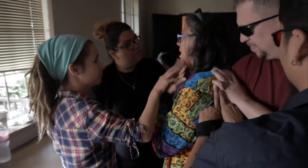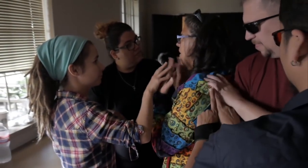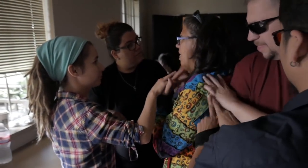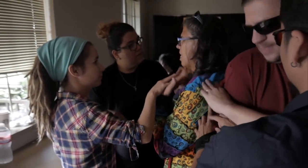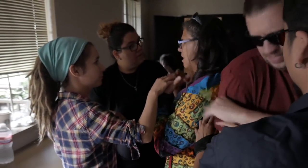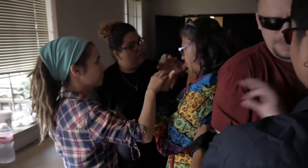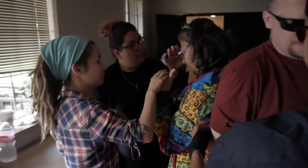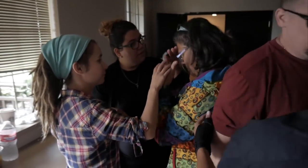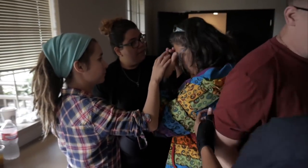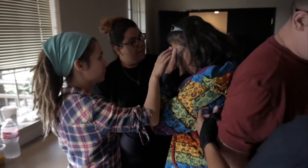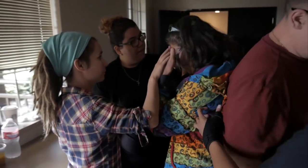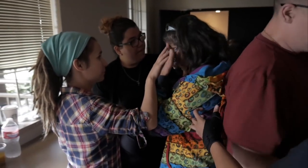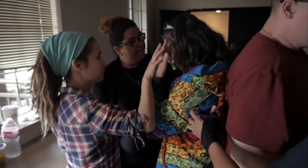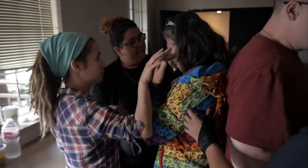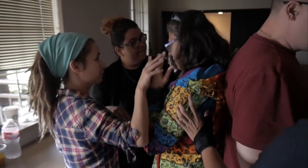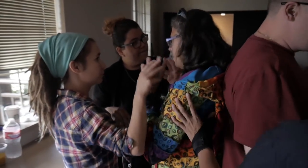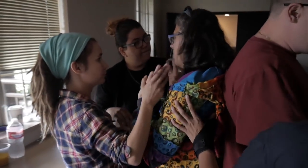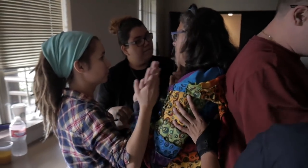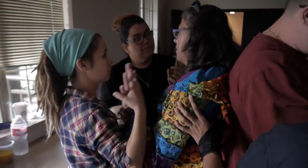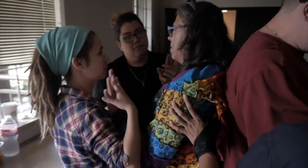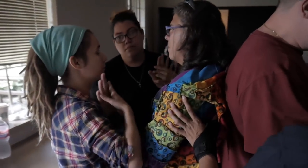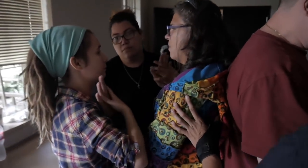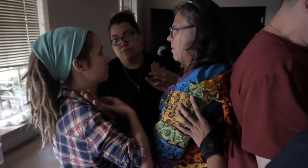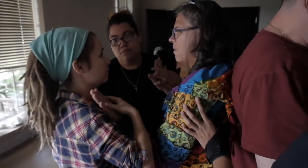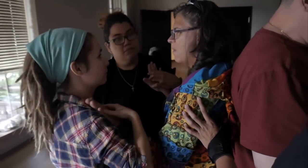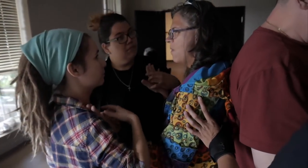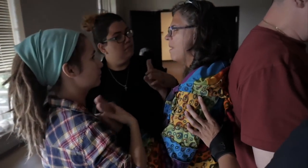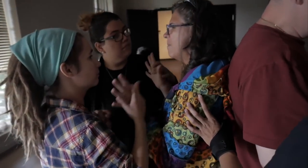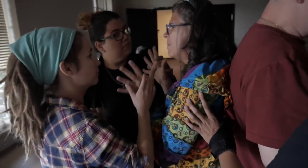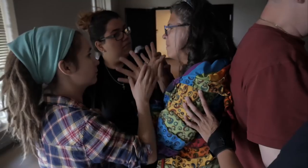Patrons initially begin the play with Romeo and meet Juliette with him.